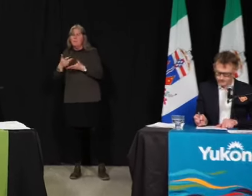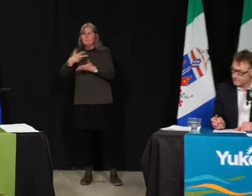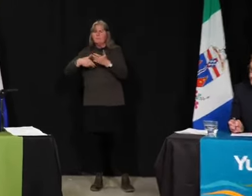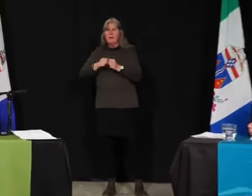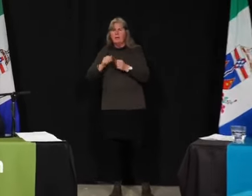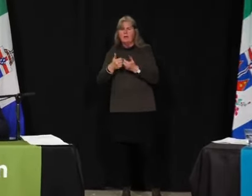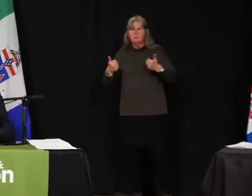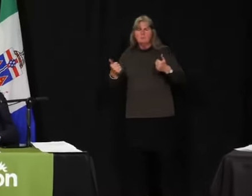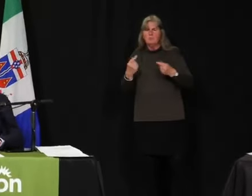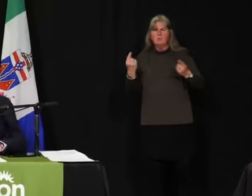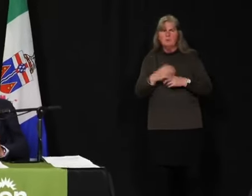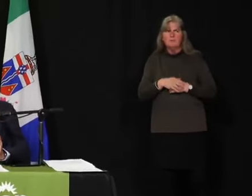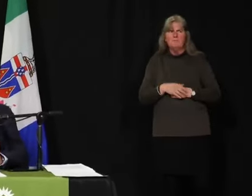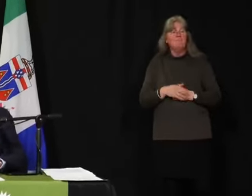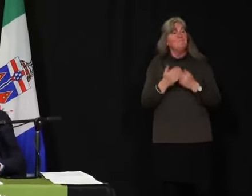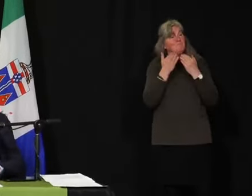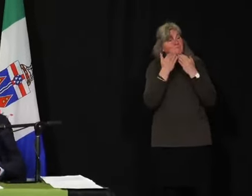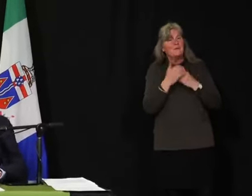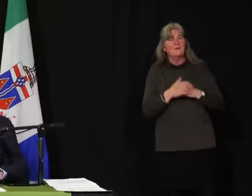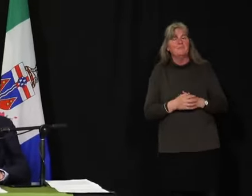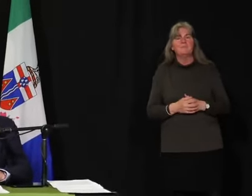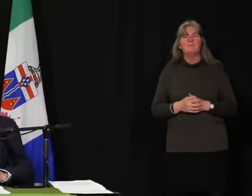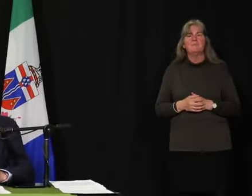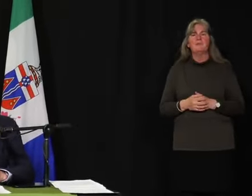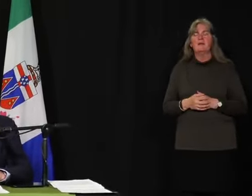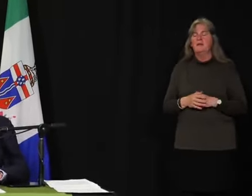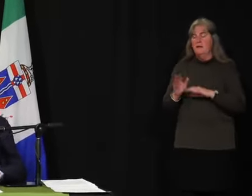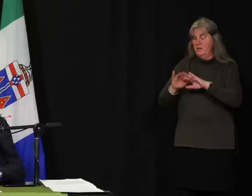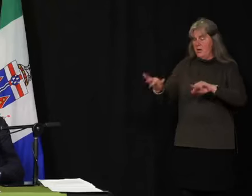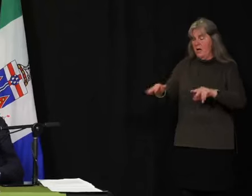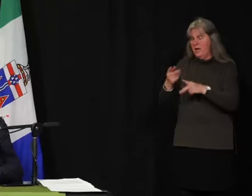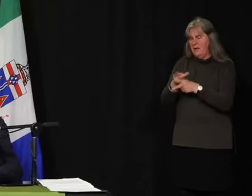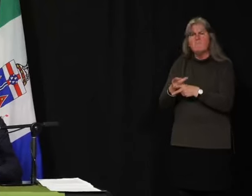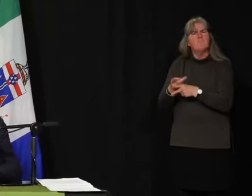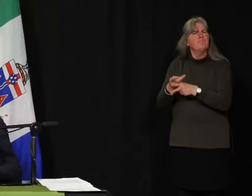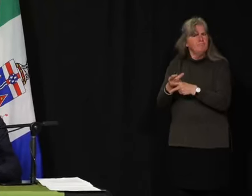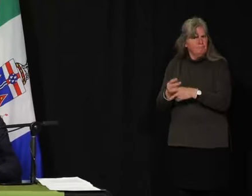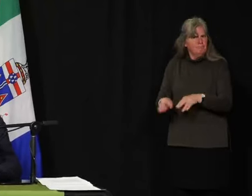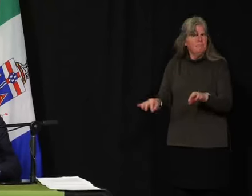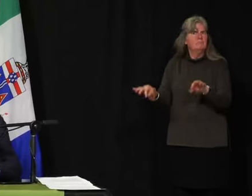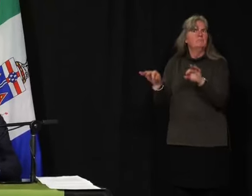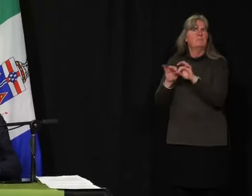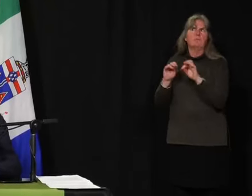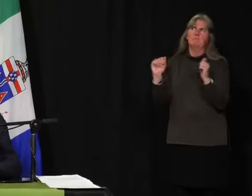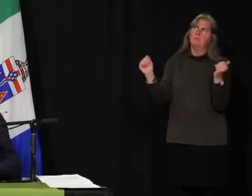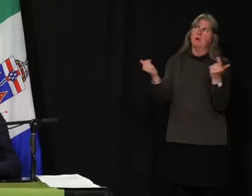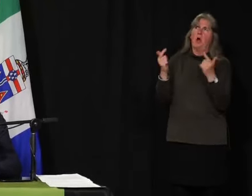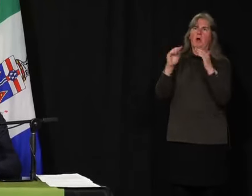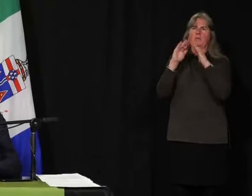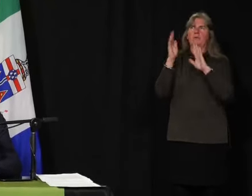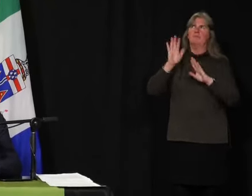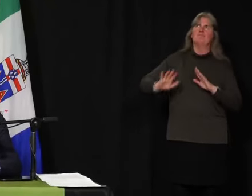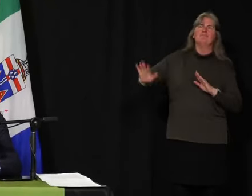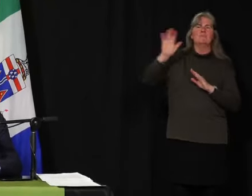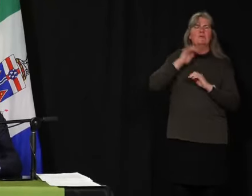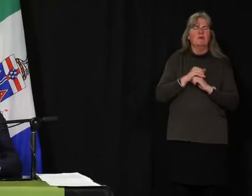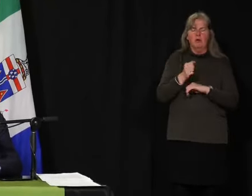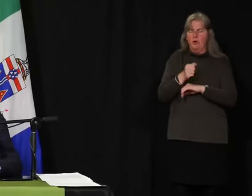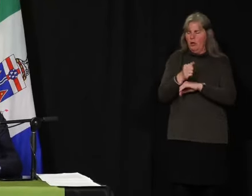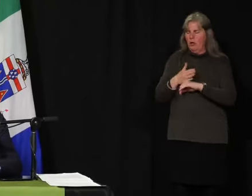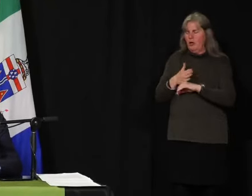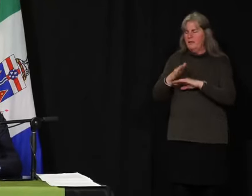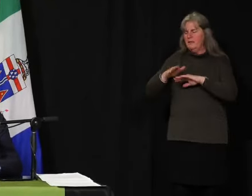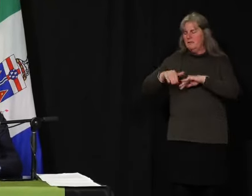Thanks very much, Matt. We know that child care is an incredibly important part of all of our communities. Early childhood